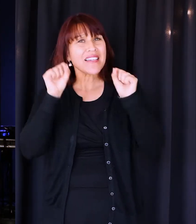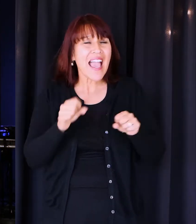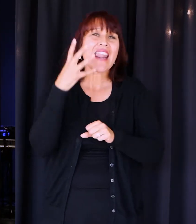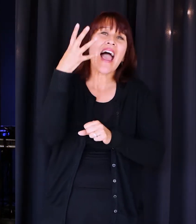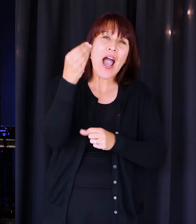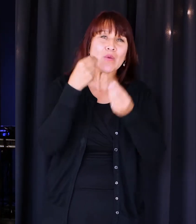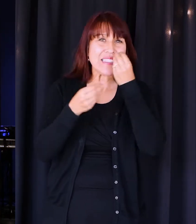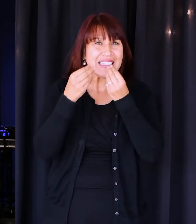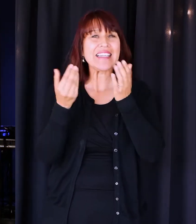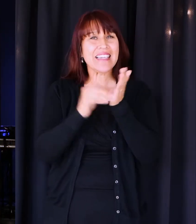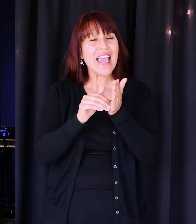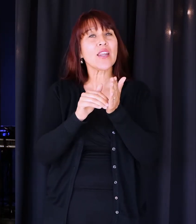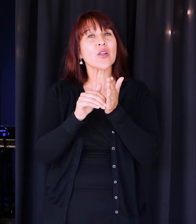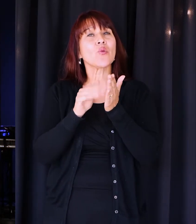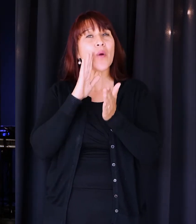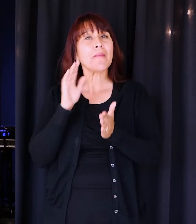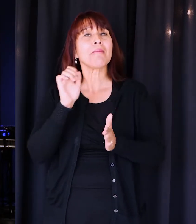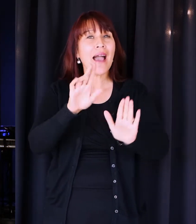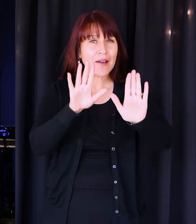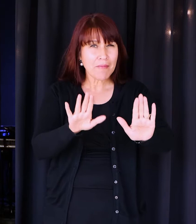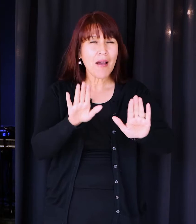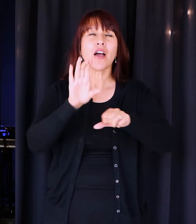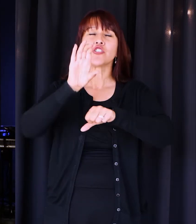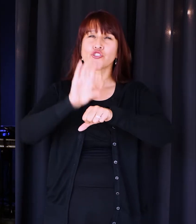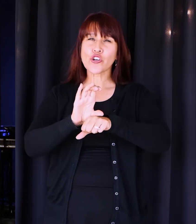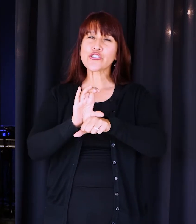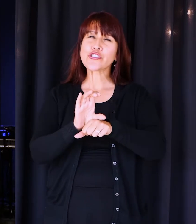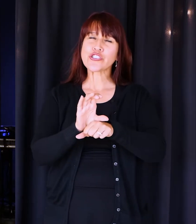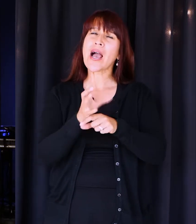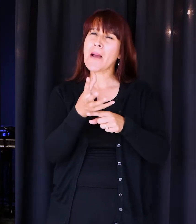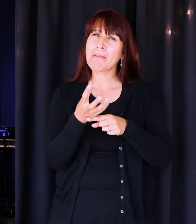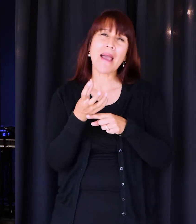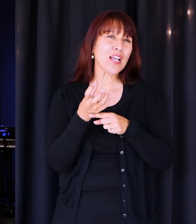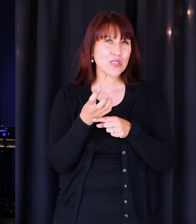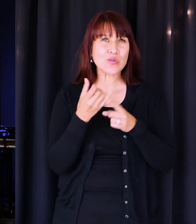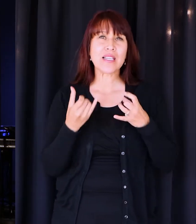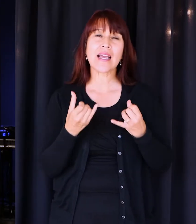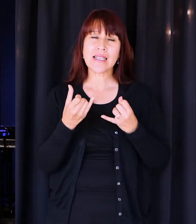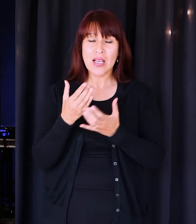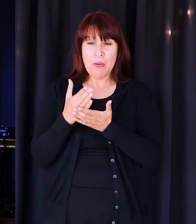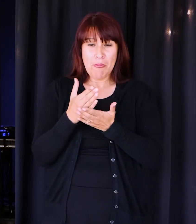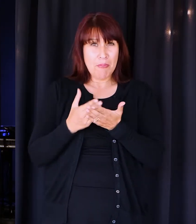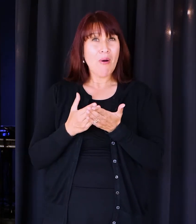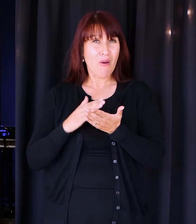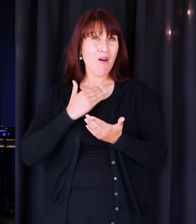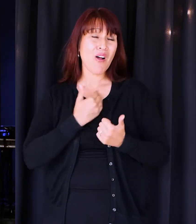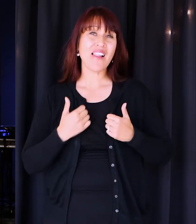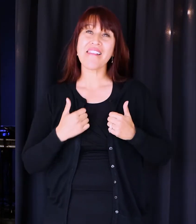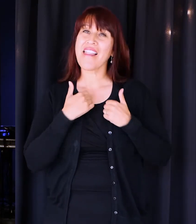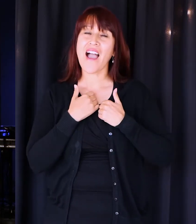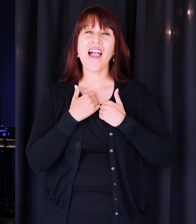Things are going to go back. But church, I'm begging you today that there are parts of our lives that we